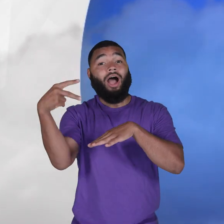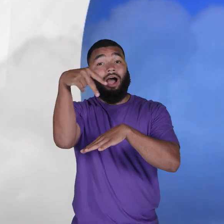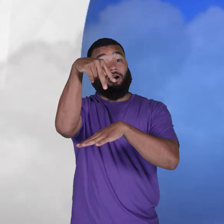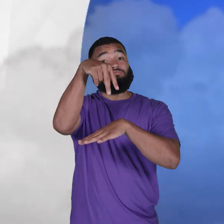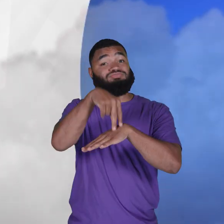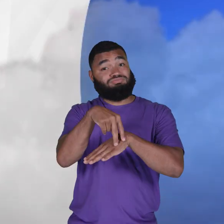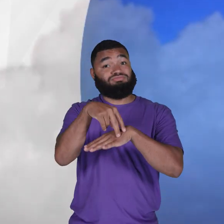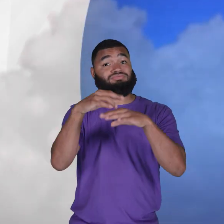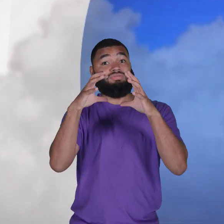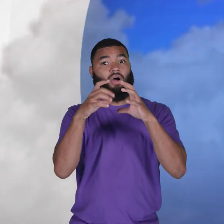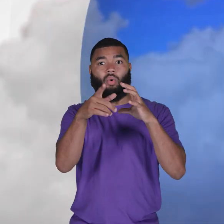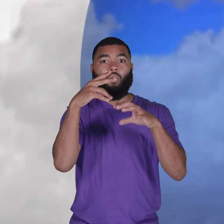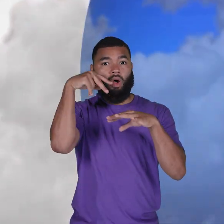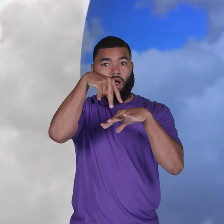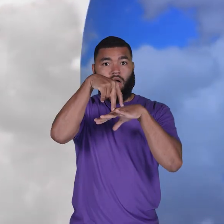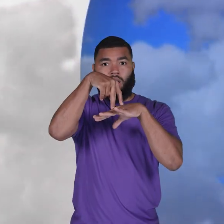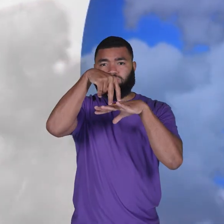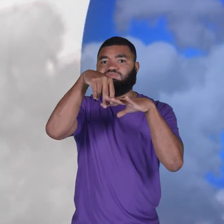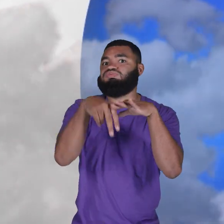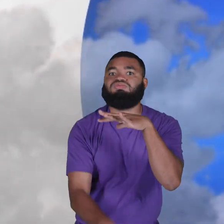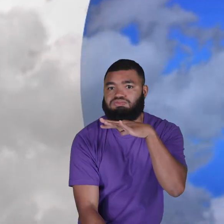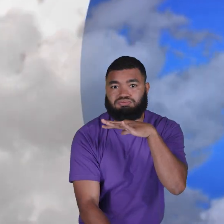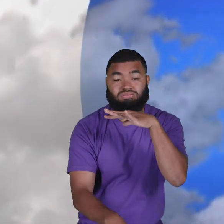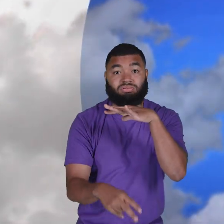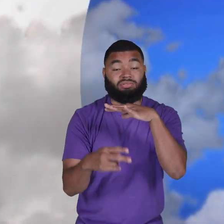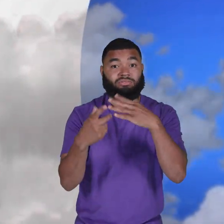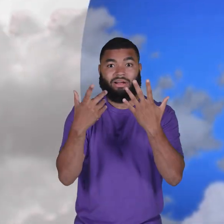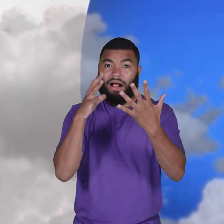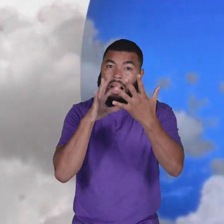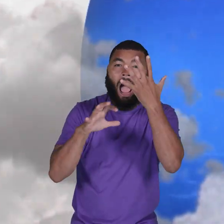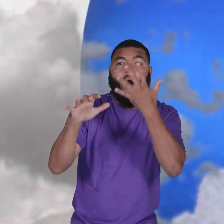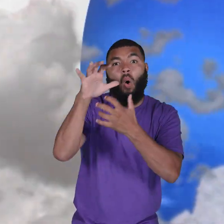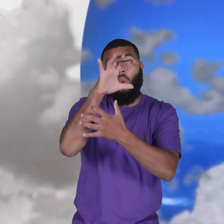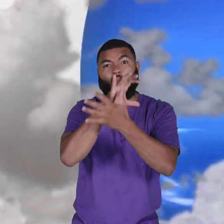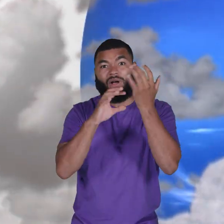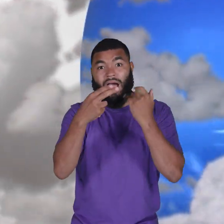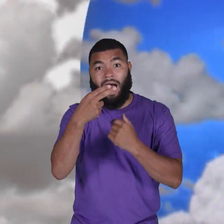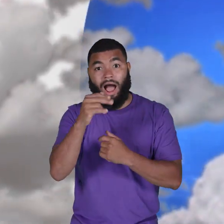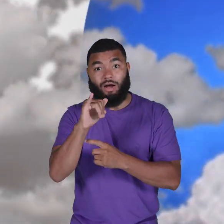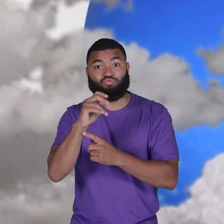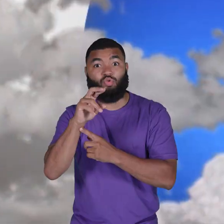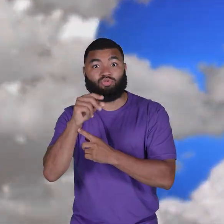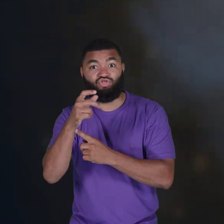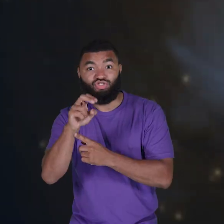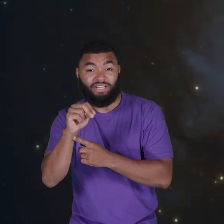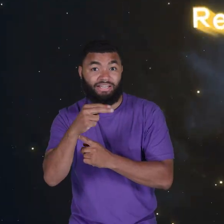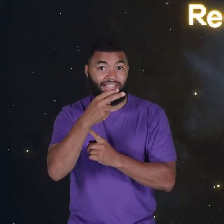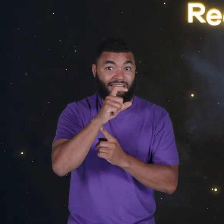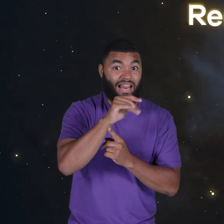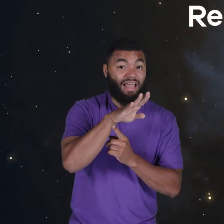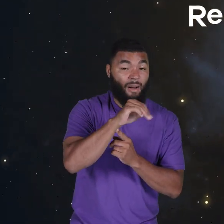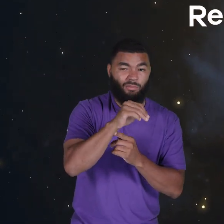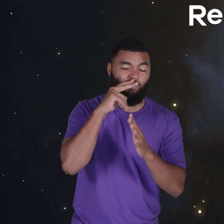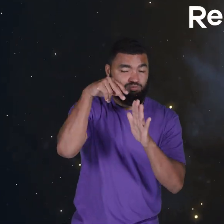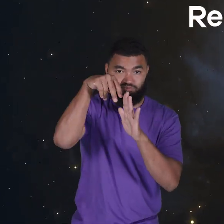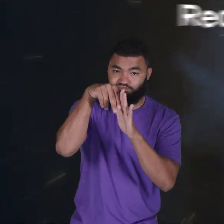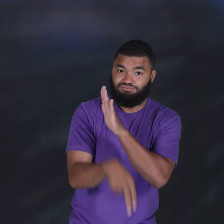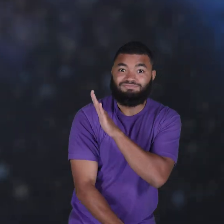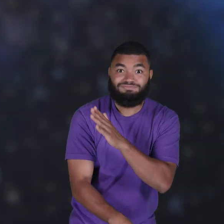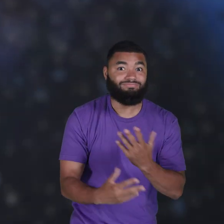Neptune, you would just sink through thick clouds of hydrogen and helium. Ready for a question? What